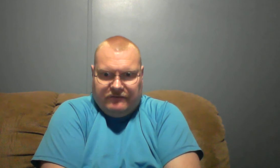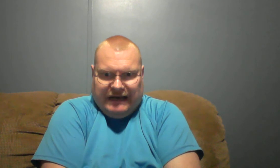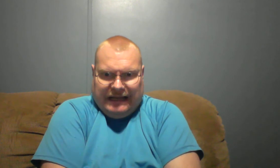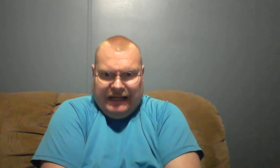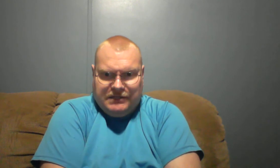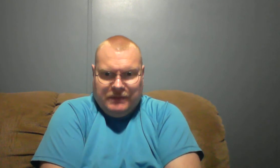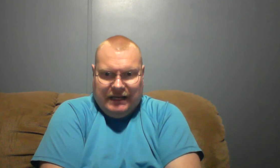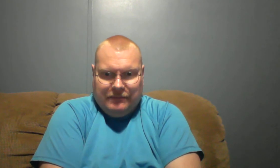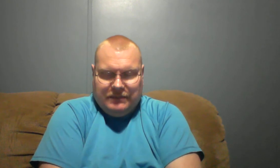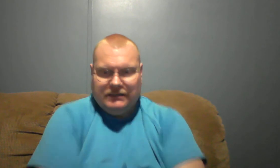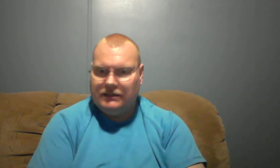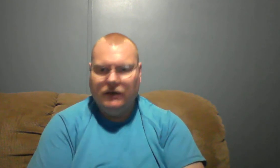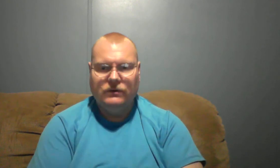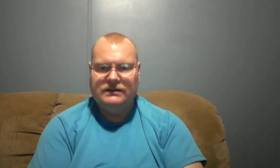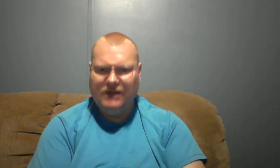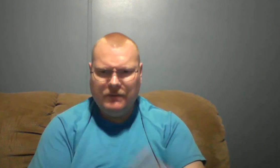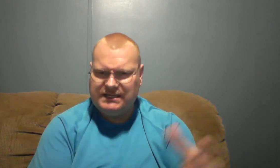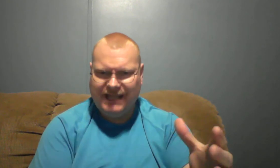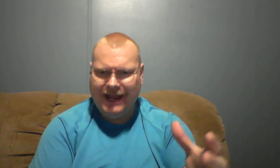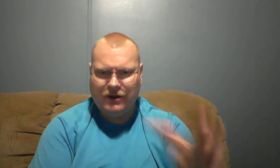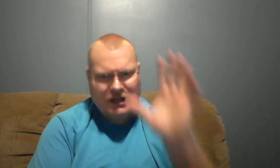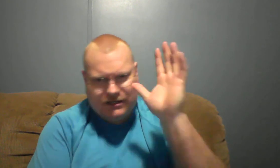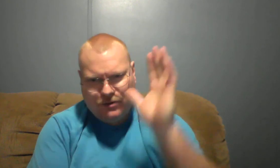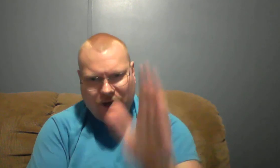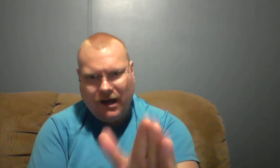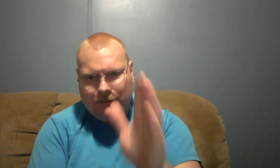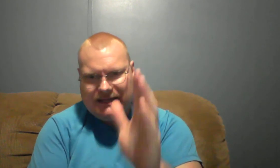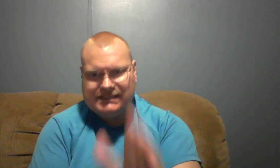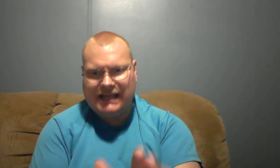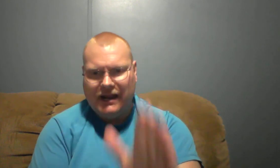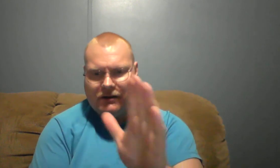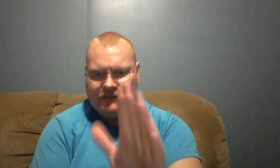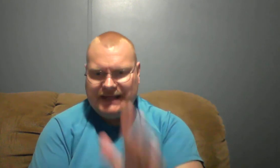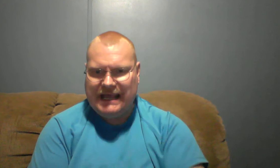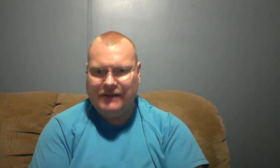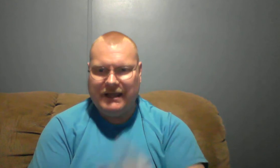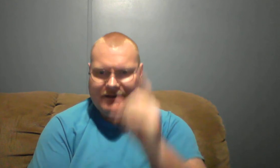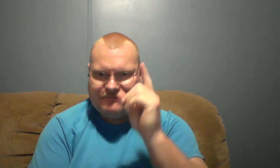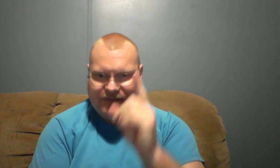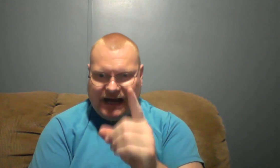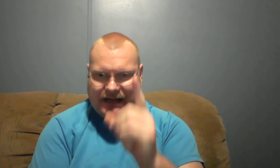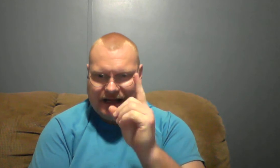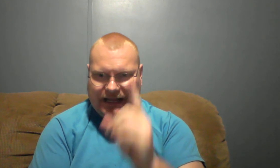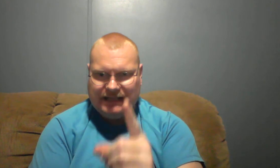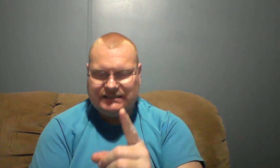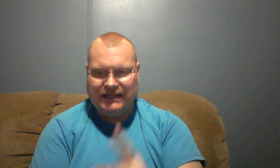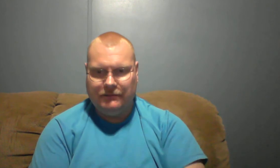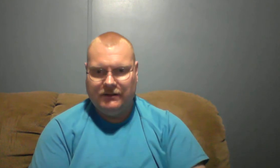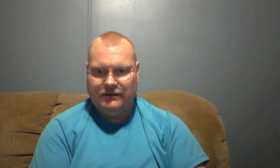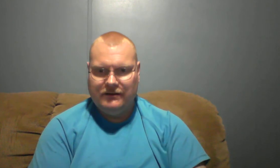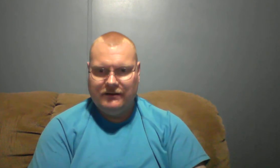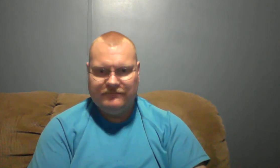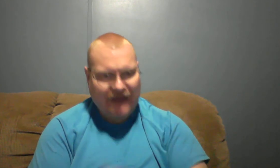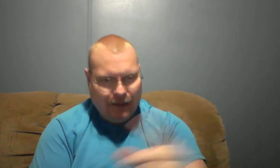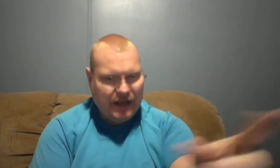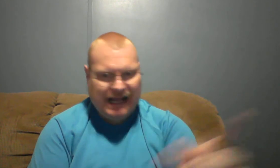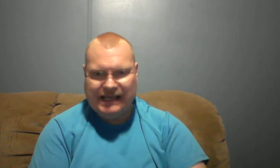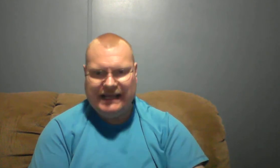fight against me and I'm no don't be scared do not be scared of the enemy fight against him fight back against